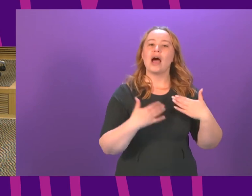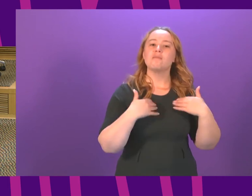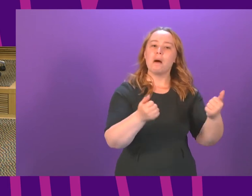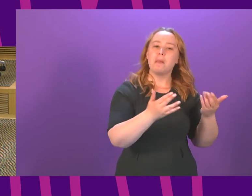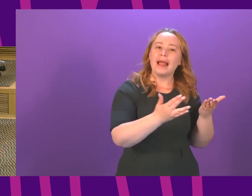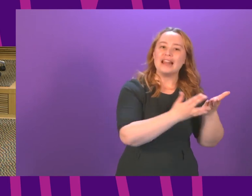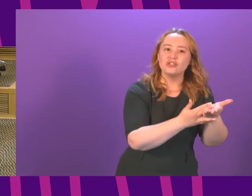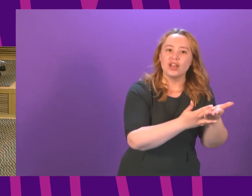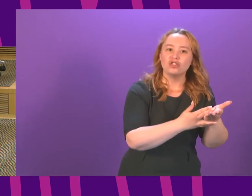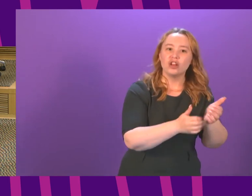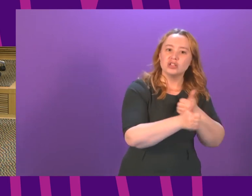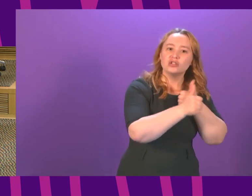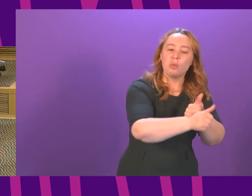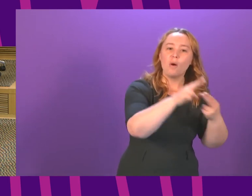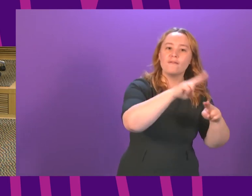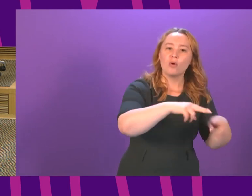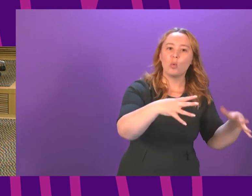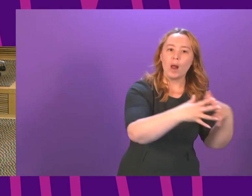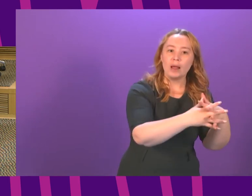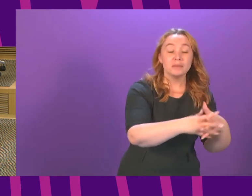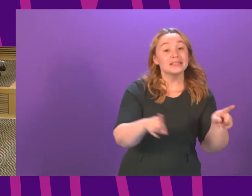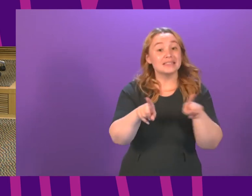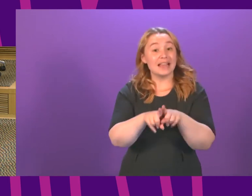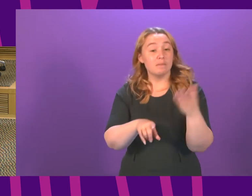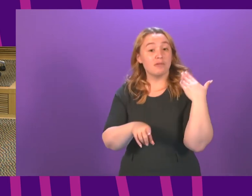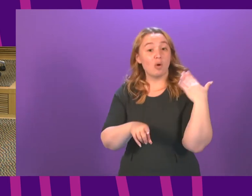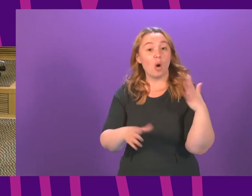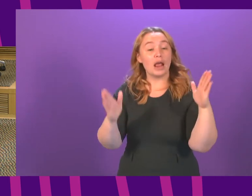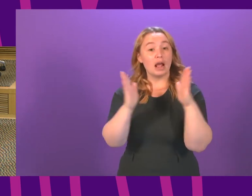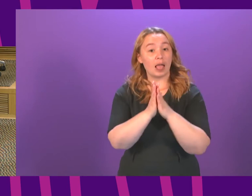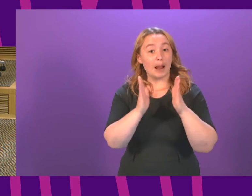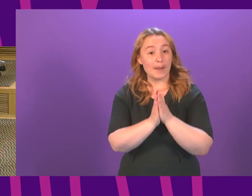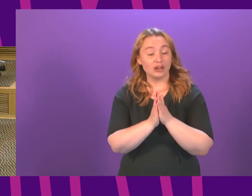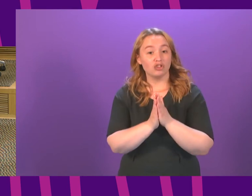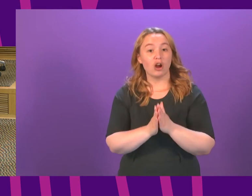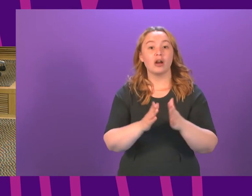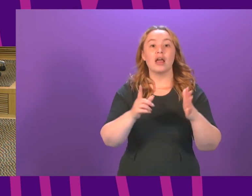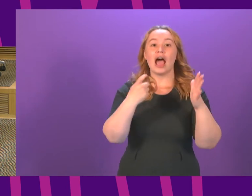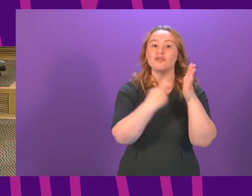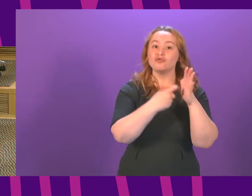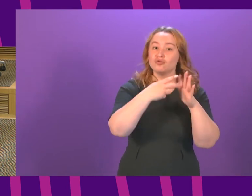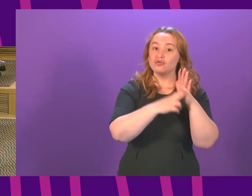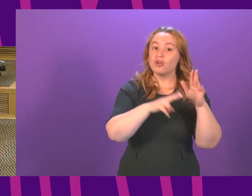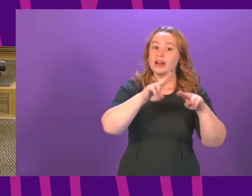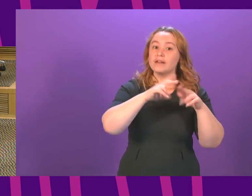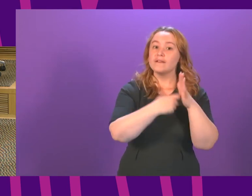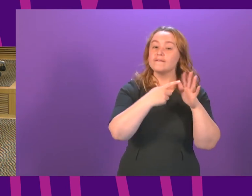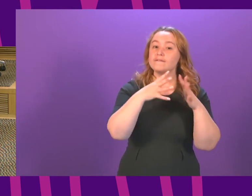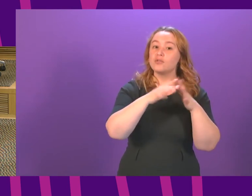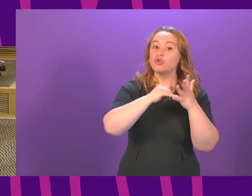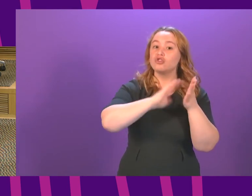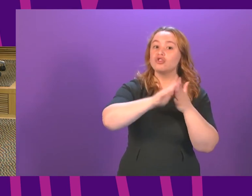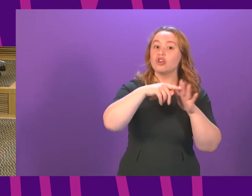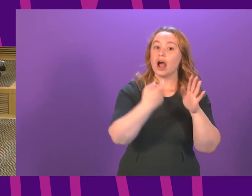their work just as we did in Clipmaninshire and in East Renfrewshire in the last few weeks so we are taking a